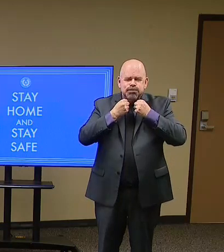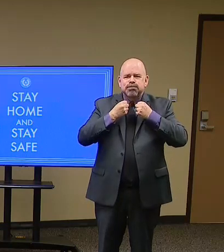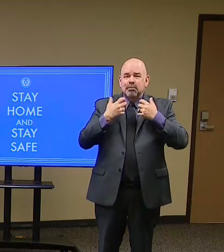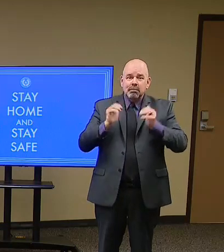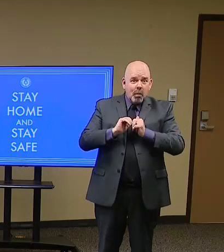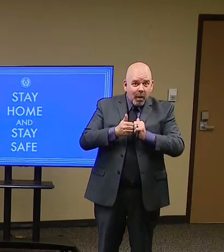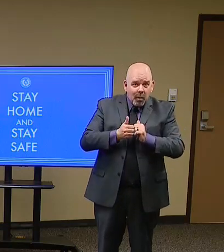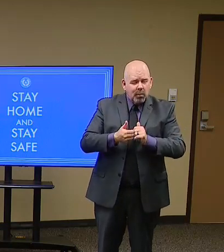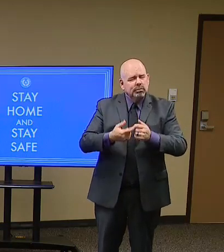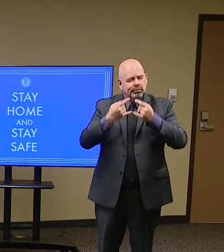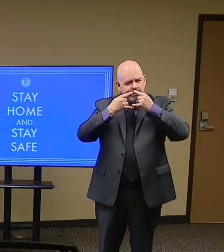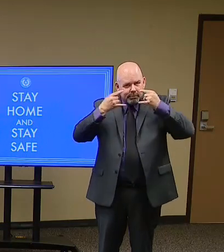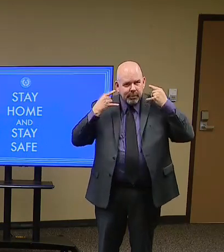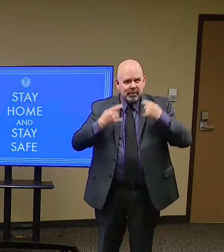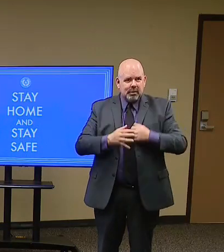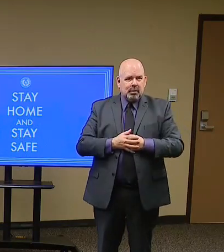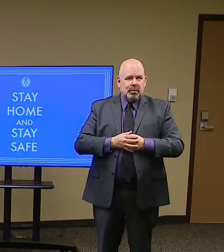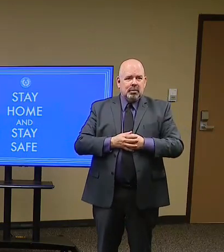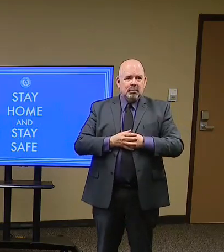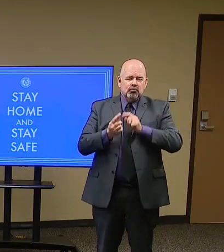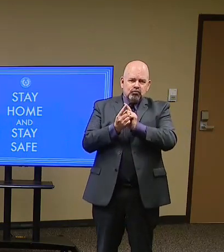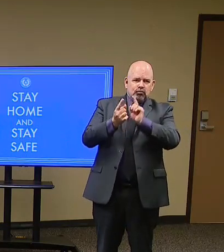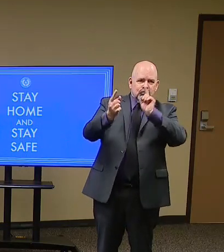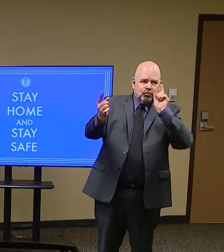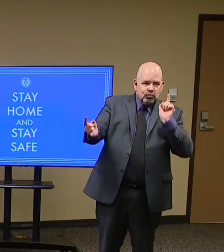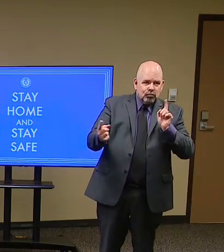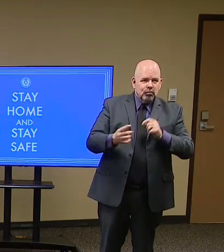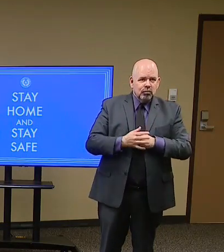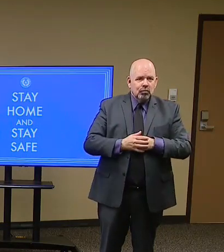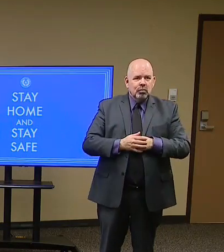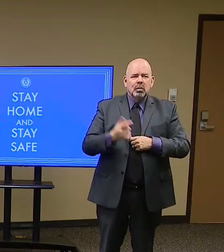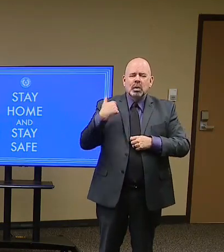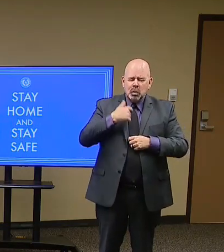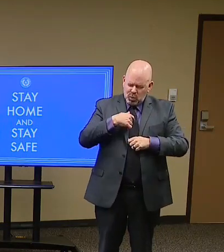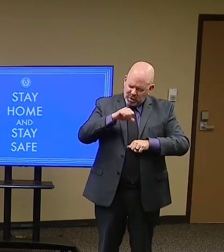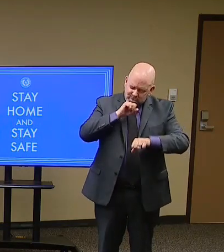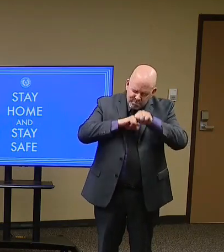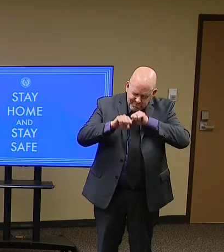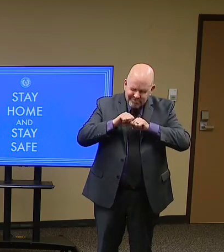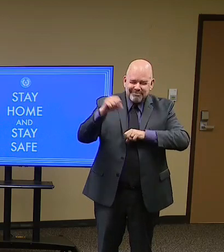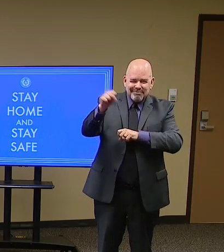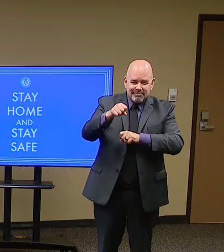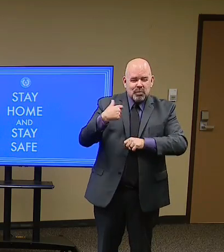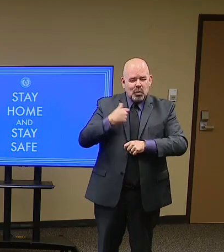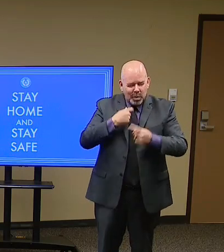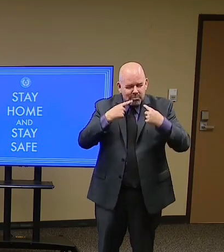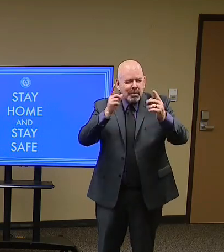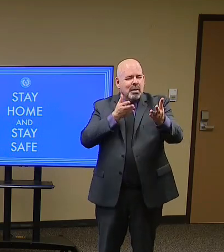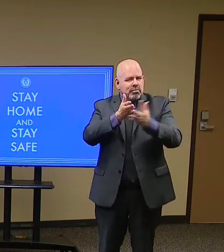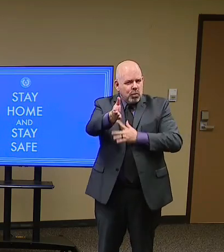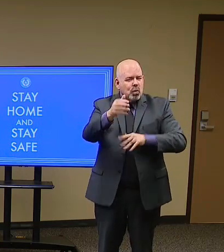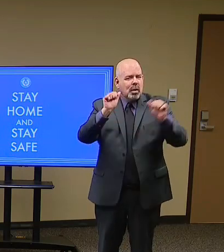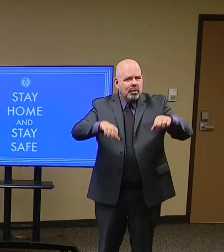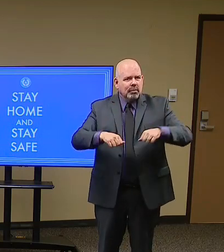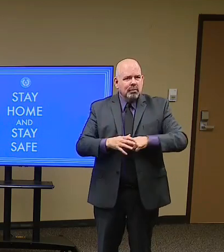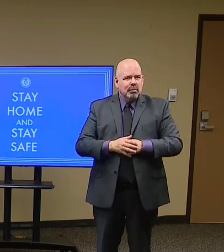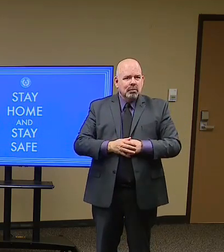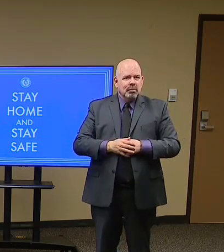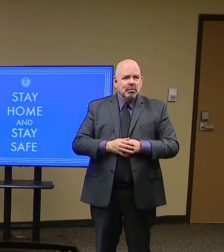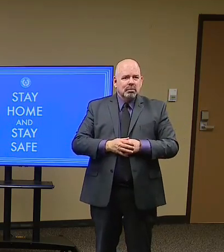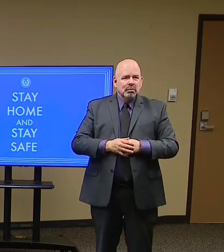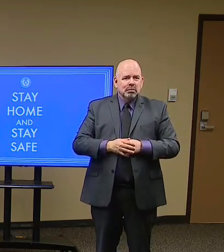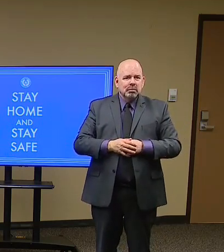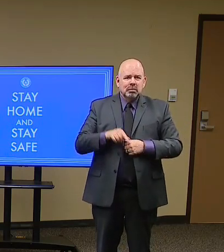We've gotten through worse than this before in this country. We're going to get through this. But I need you to practice self-care.